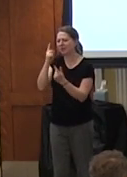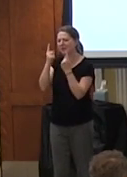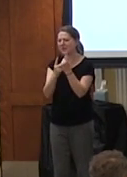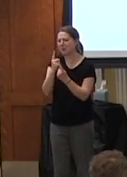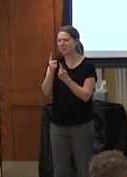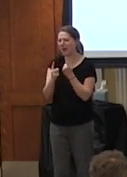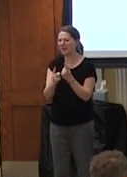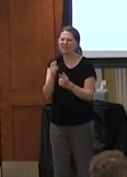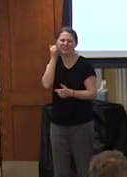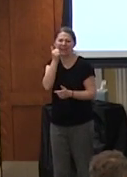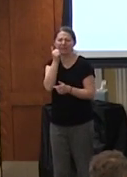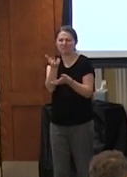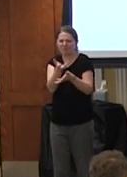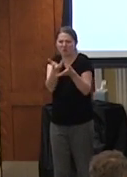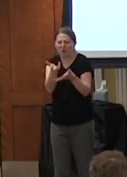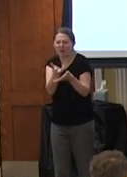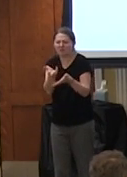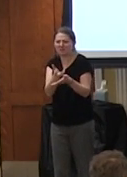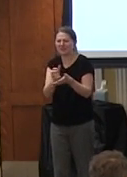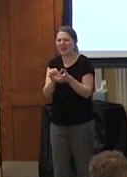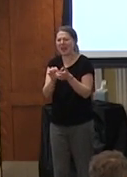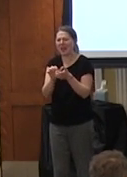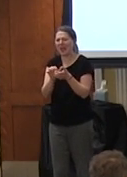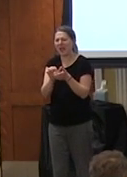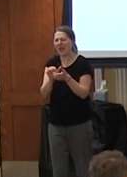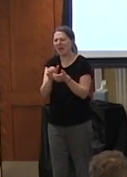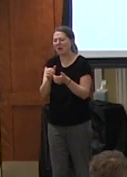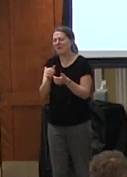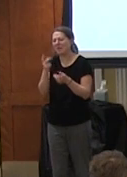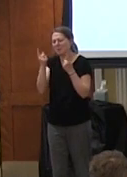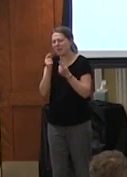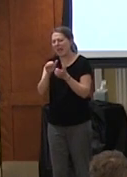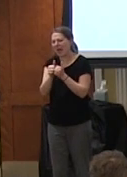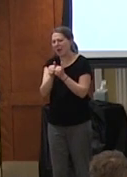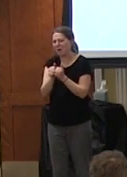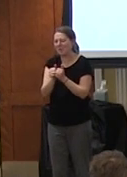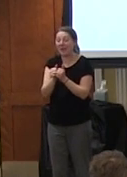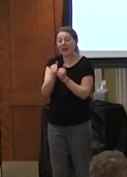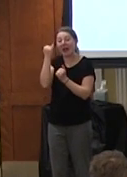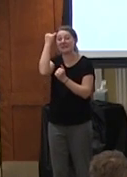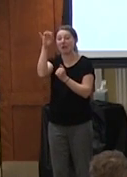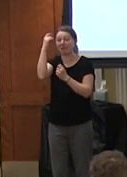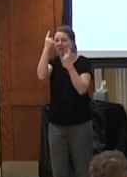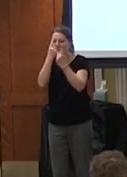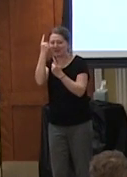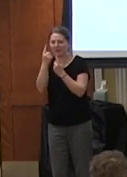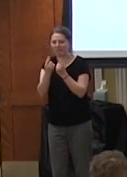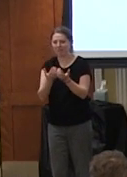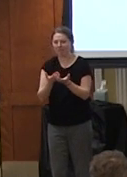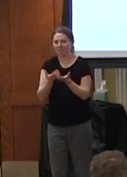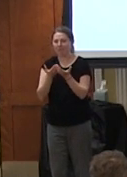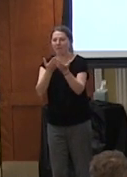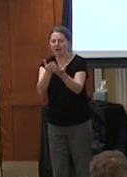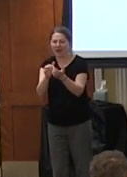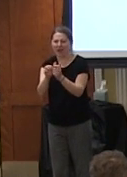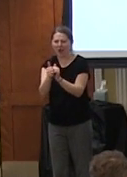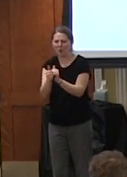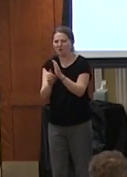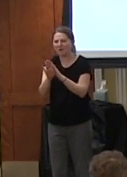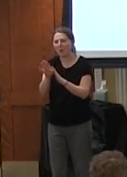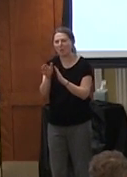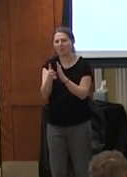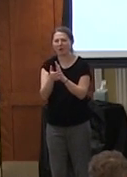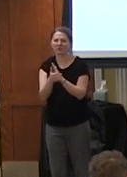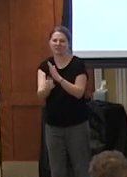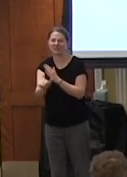just in our daily interactions of how to sort of bring this way of thinking to help us all sort develop these skills i'm seeing even in many